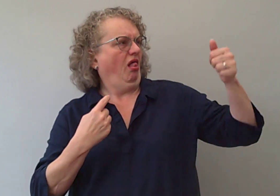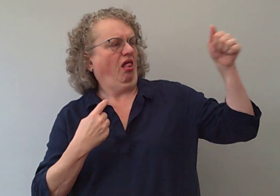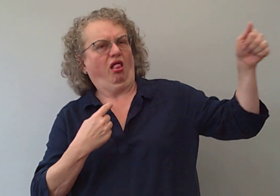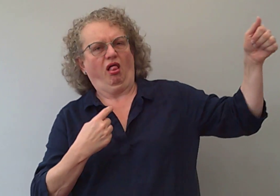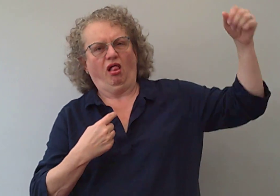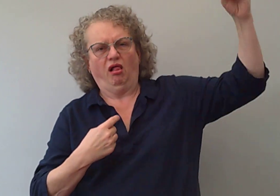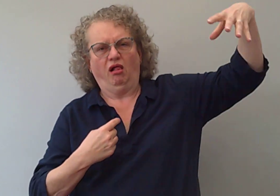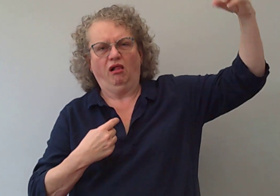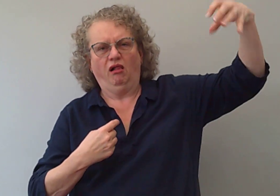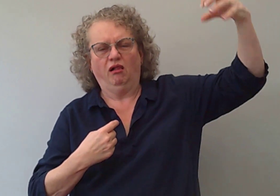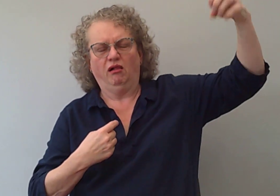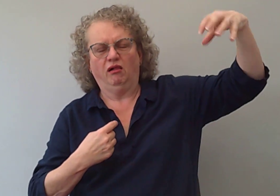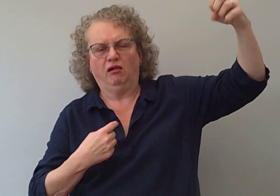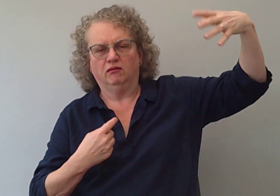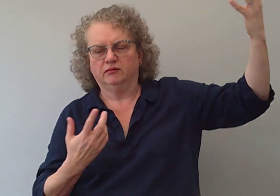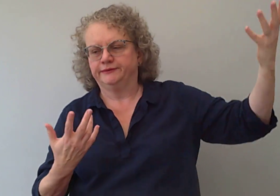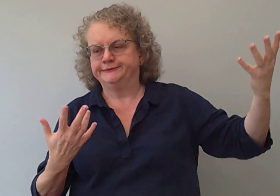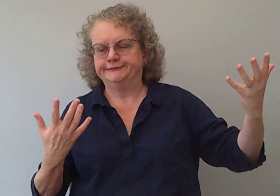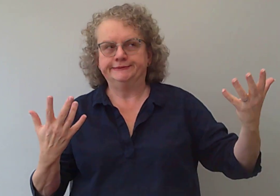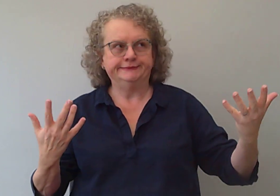I was eating my breakfast when the doorbell rang.